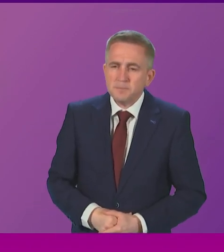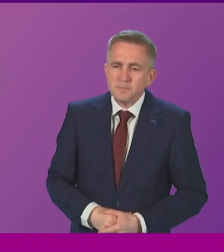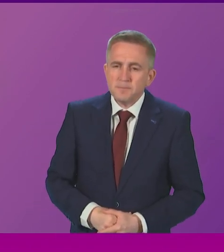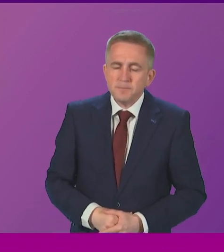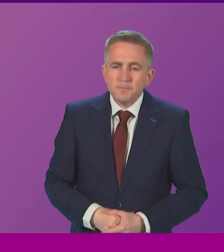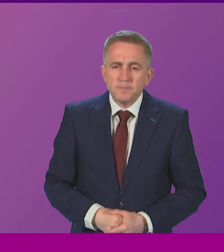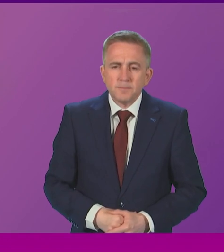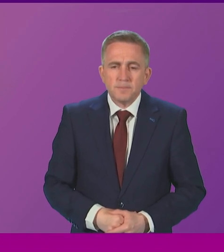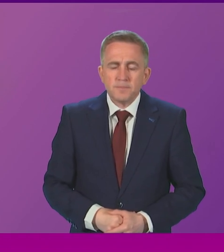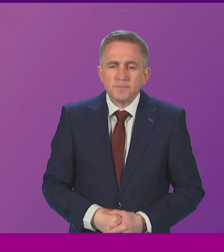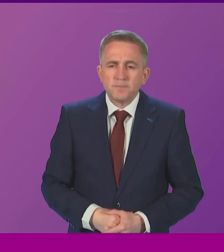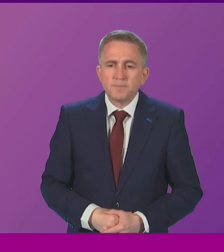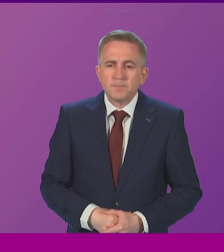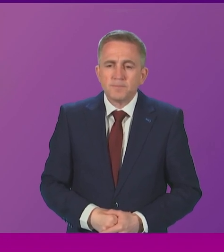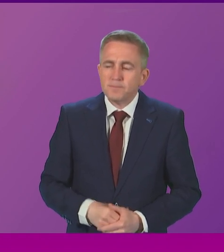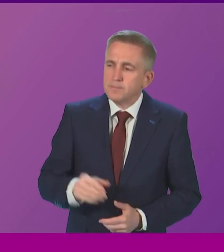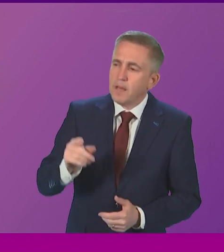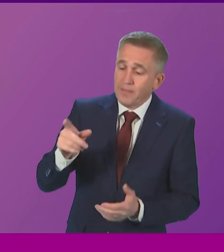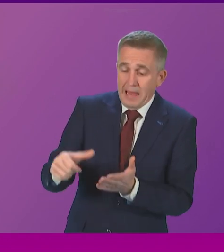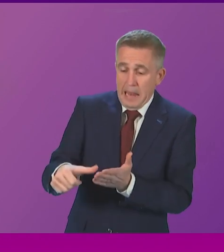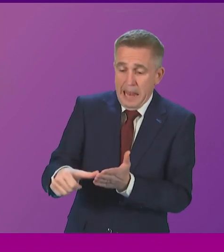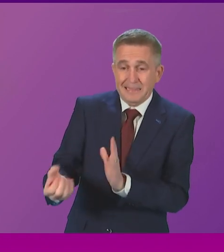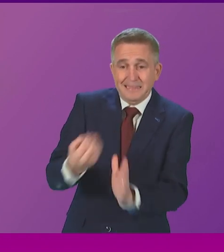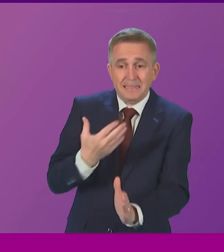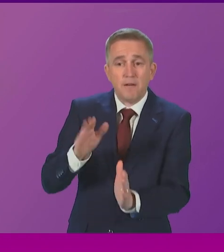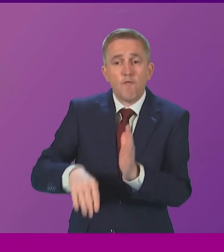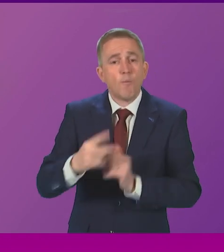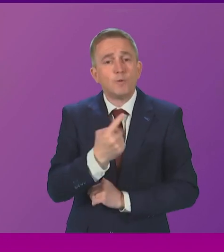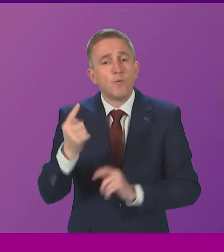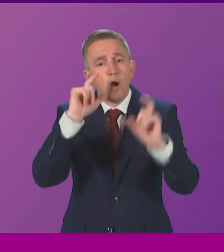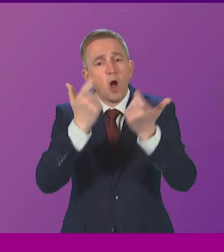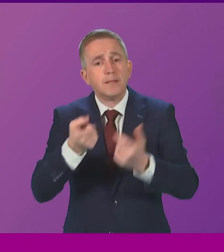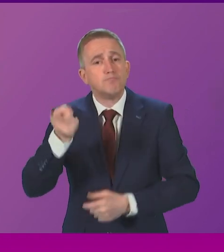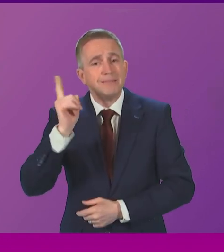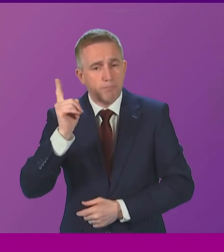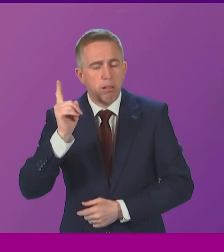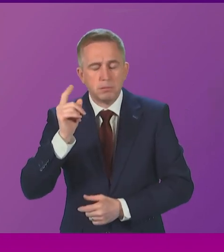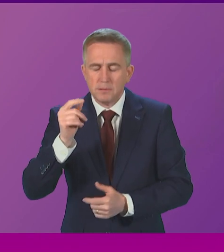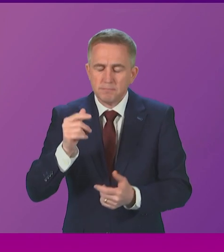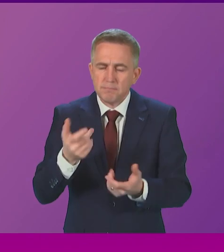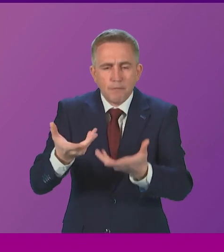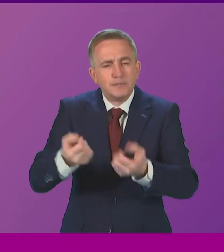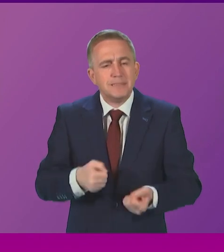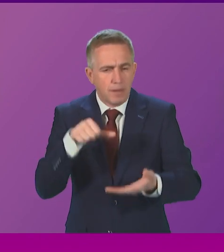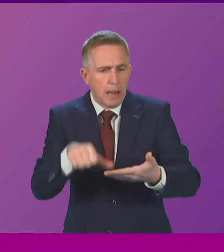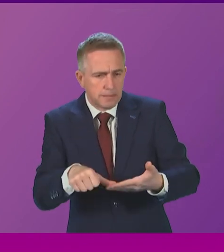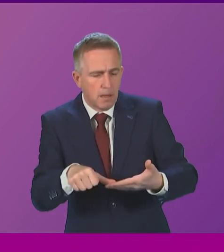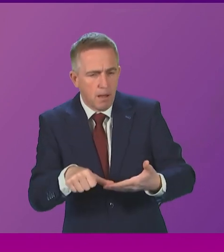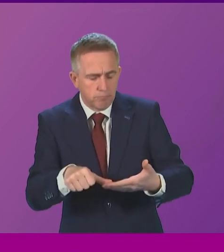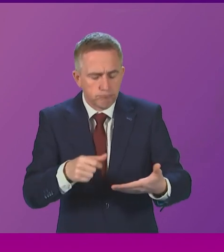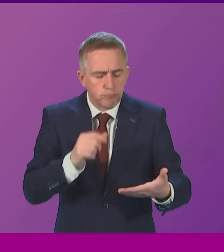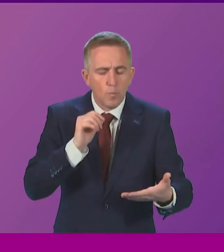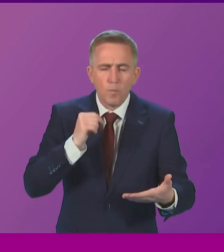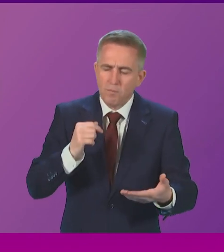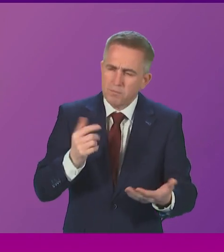around the letter from the 21 college principals, I am aware of that correspondence. We will, of course,